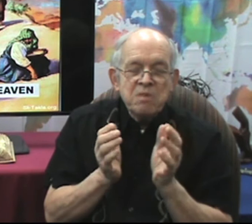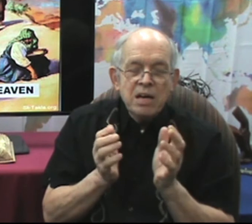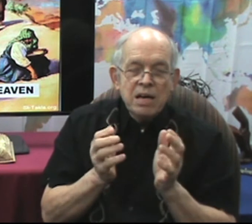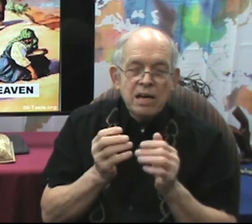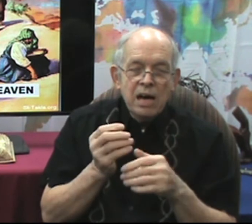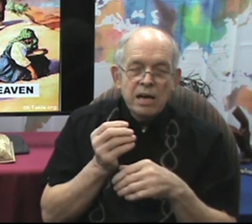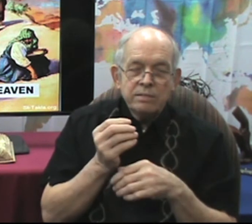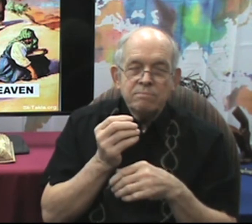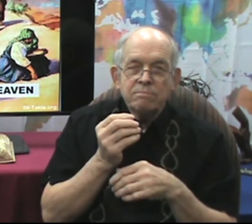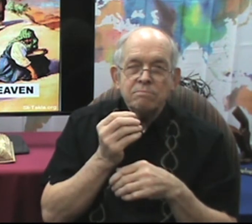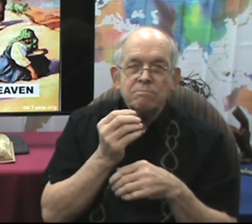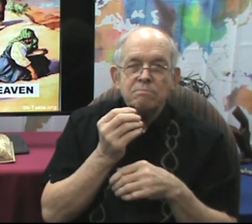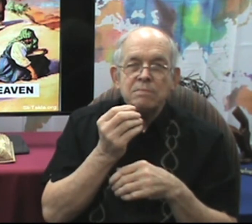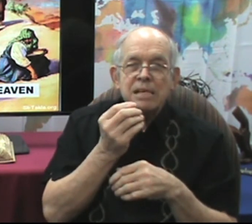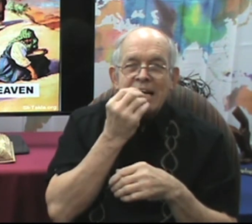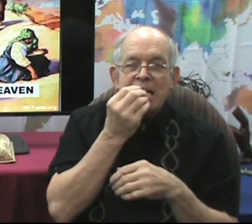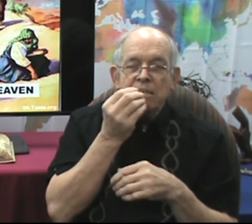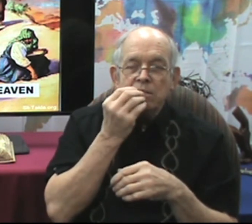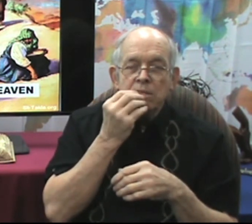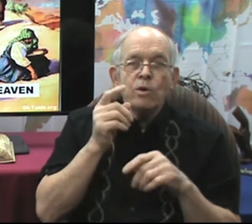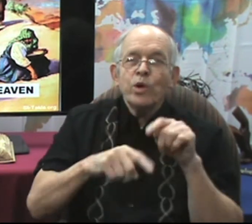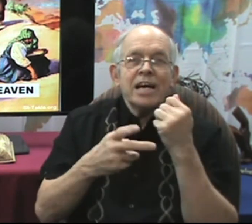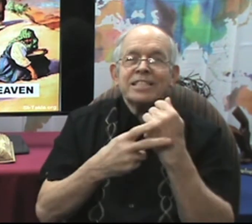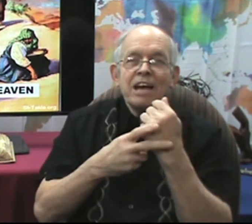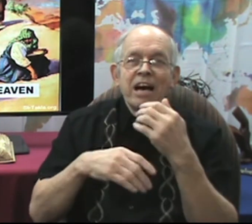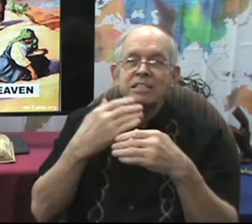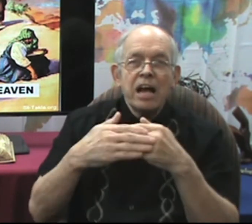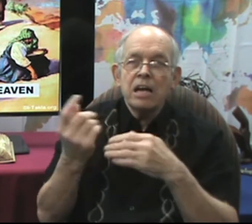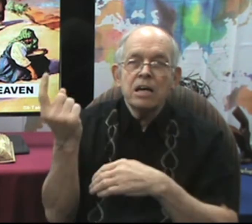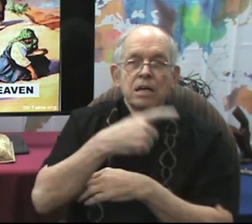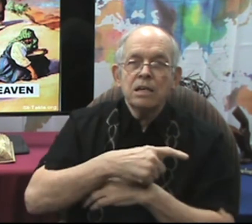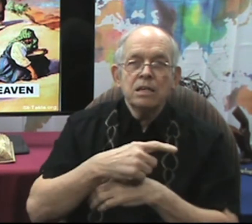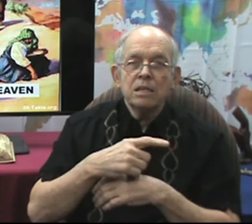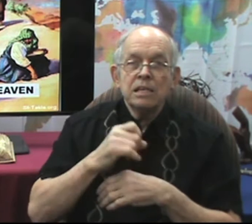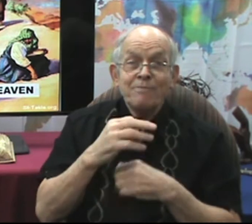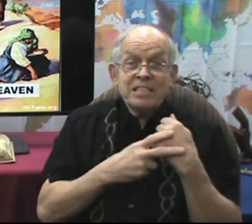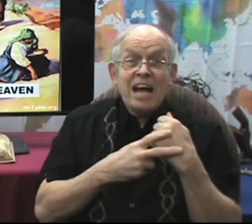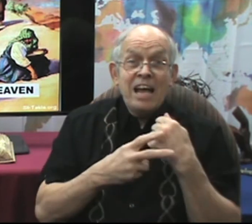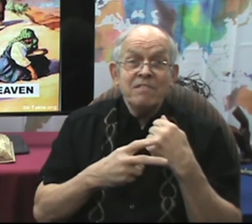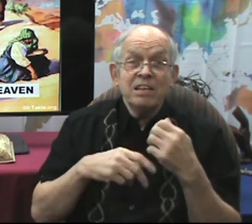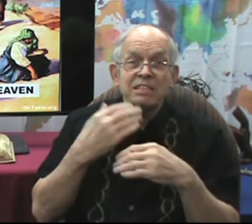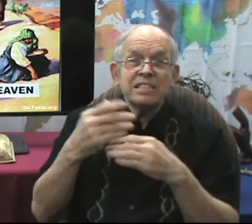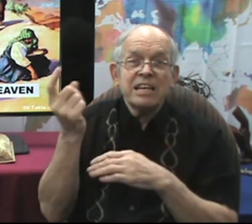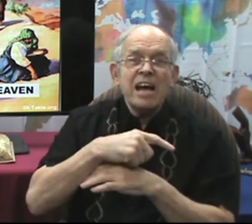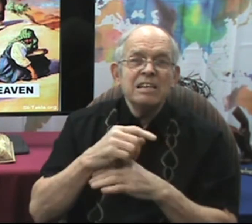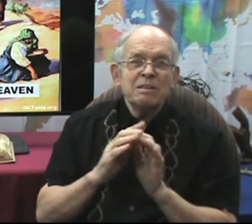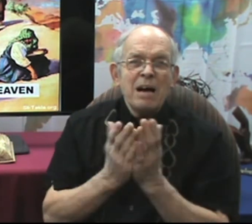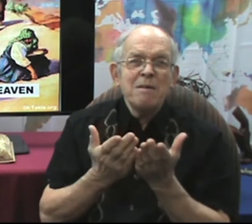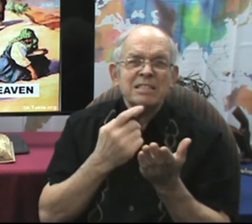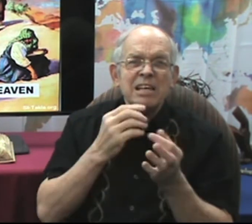Um. We can say nothing. If we say, nothing. For if we say,